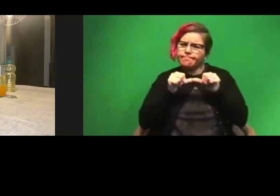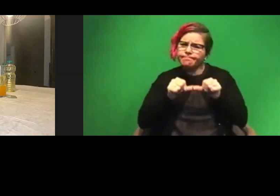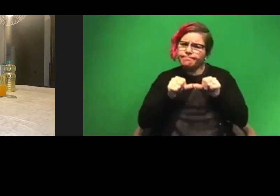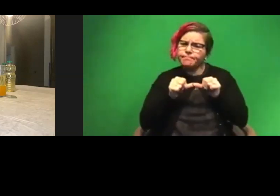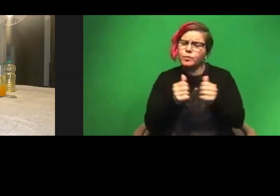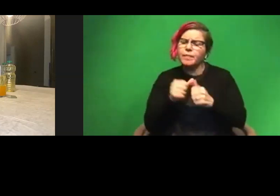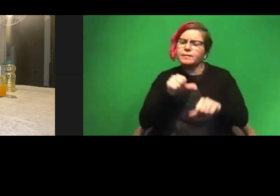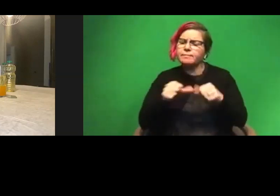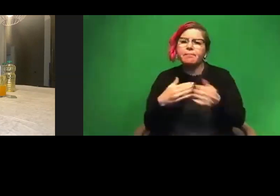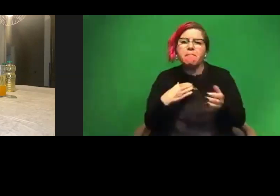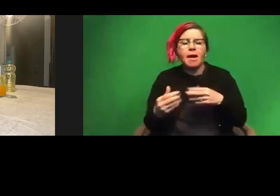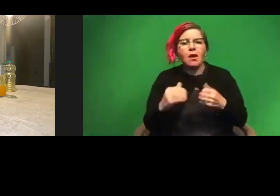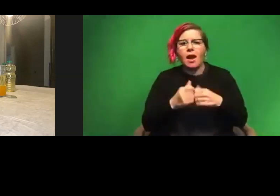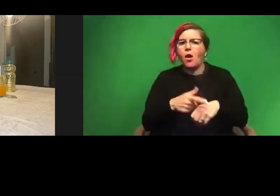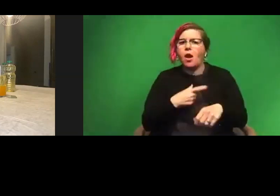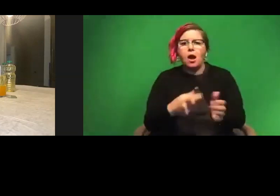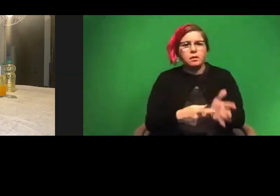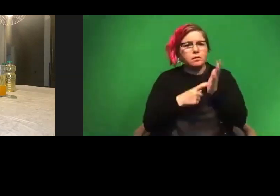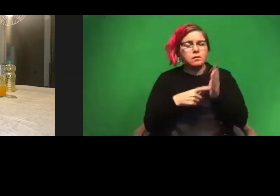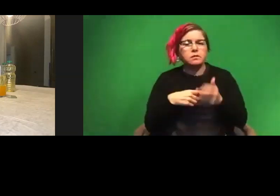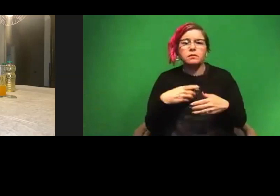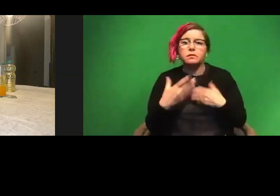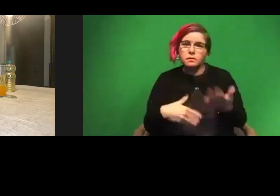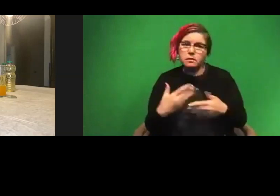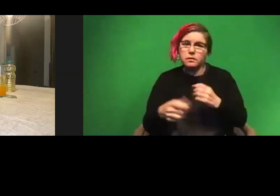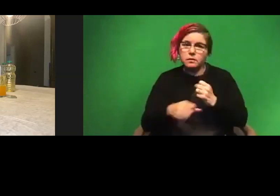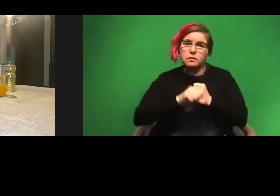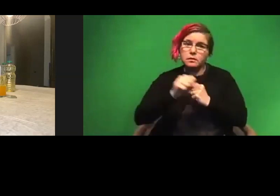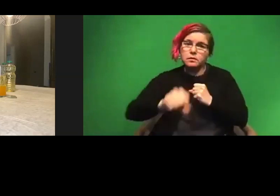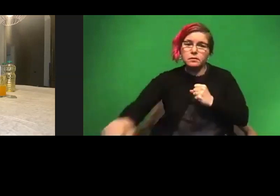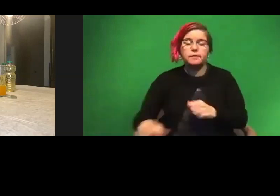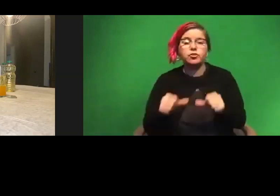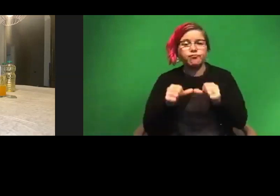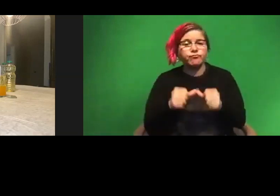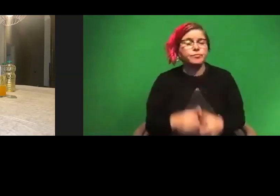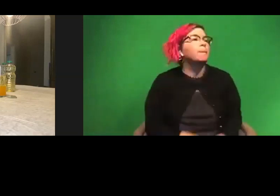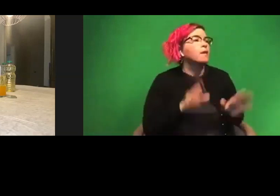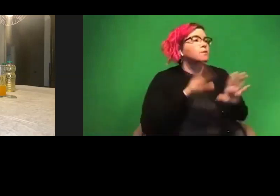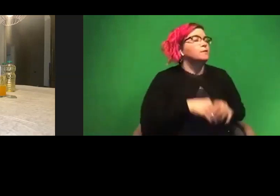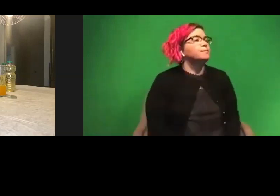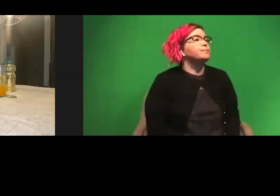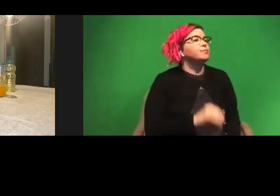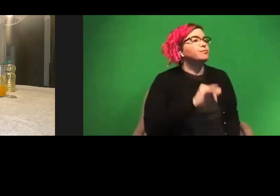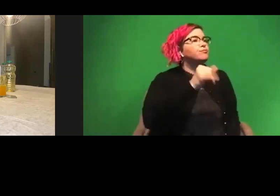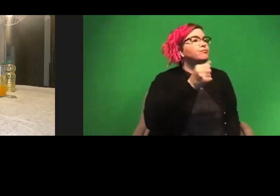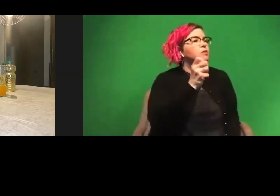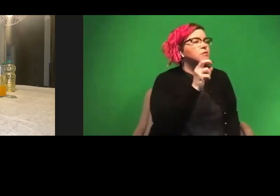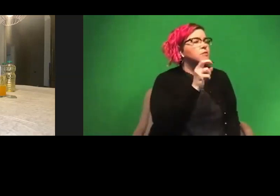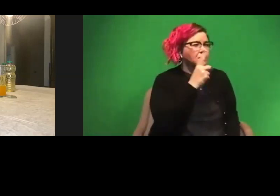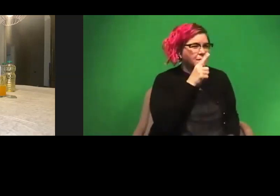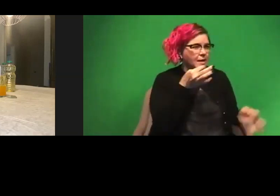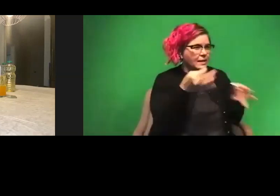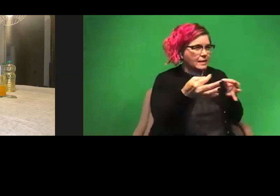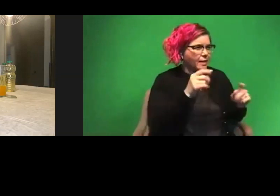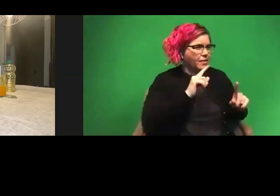matter how long it drives out to be. Awesome. Jackson would like to know, could you explain the reaction between